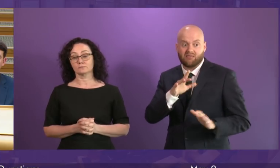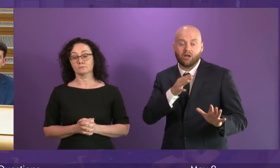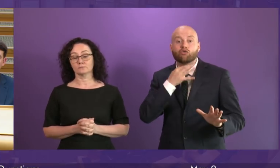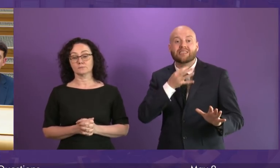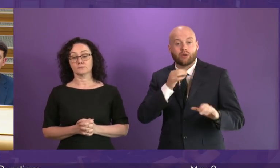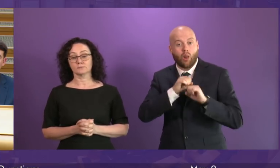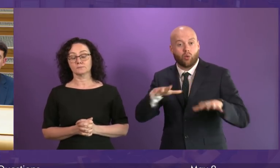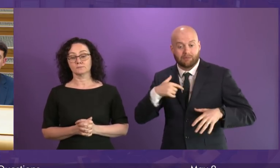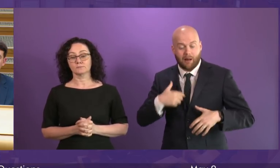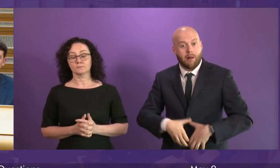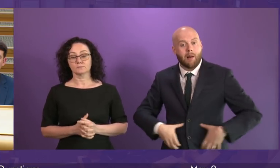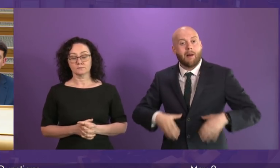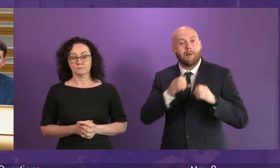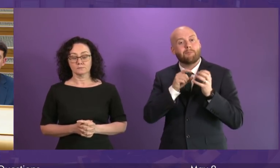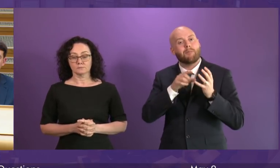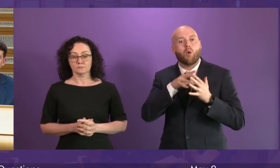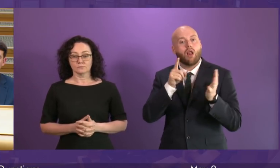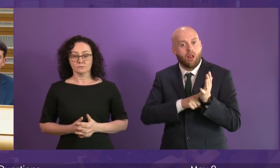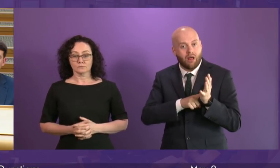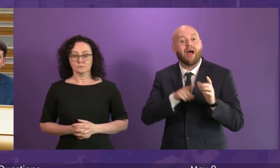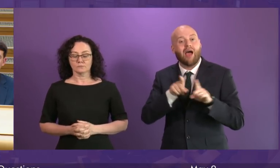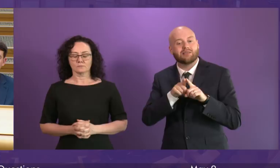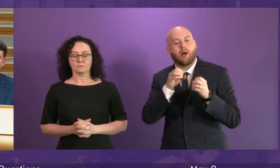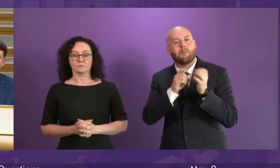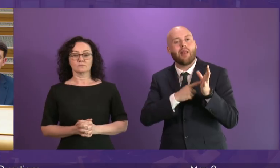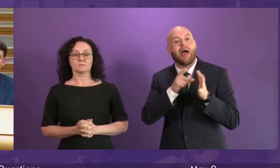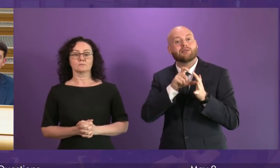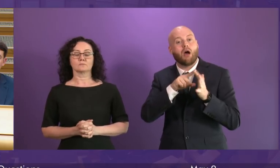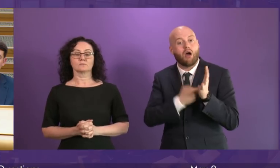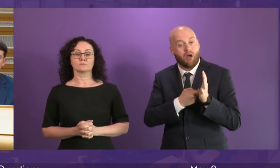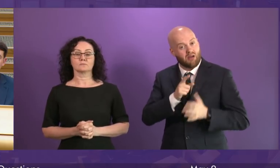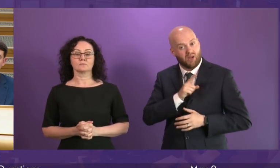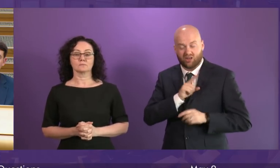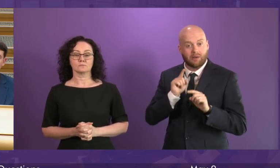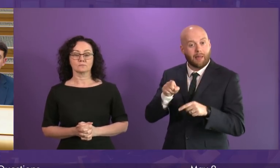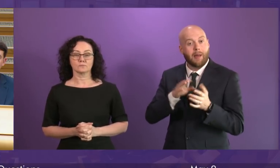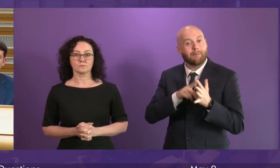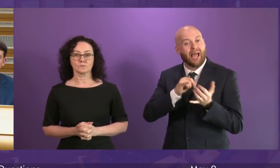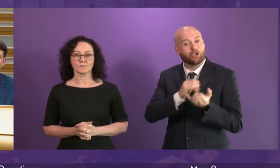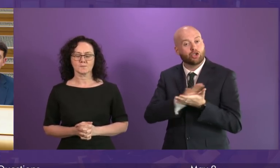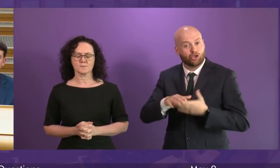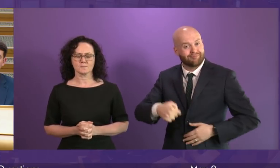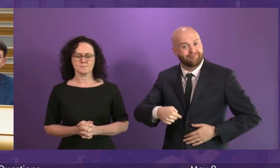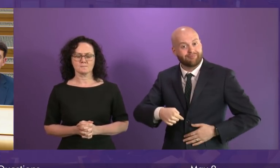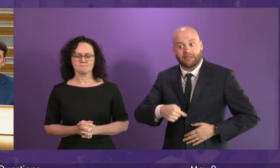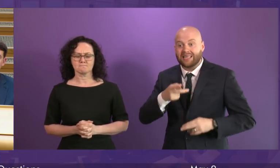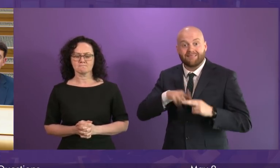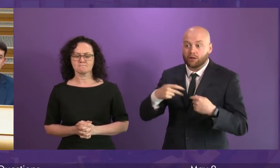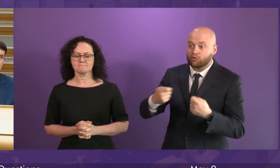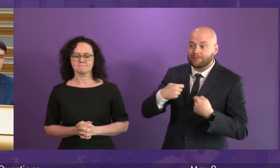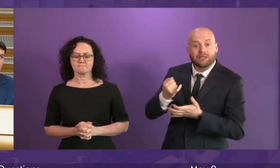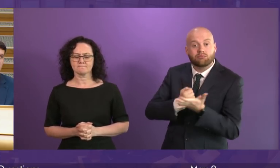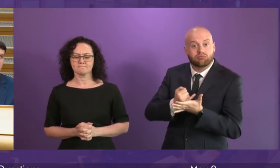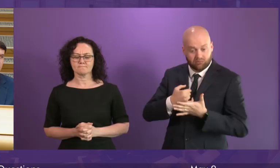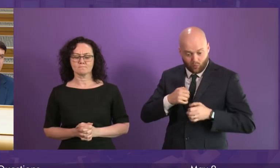the next two months. Will the First Minister personally intervene in Claire's case to ensure that she gets the treatment she